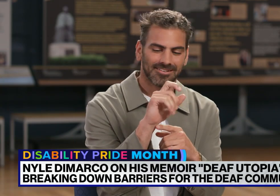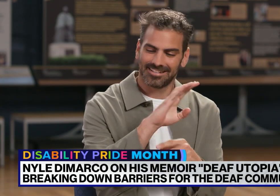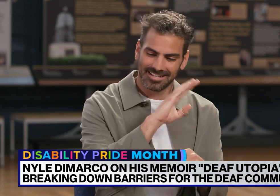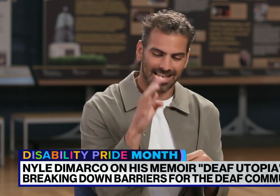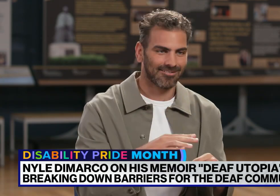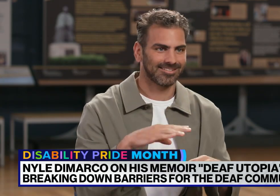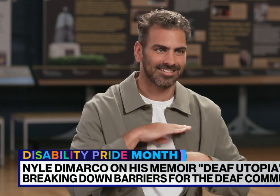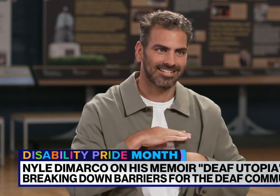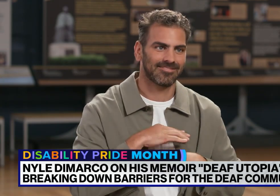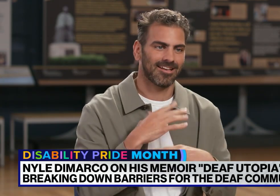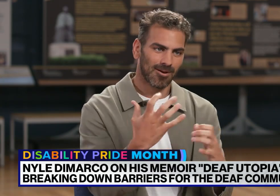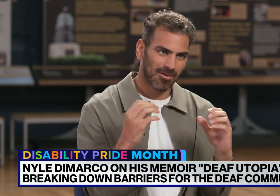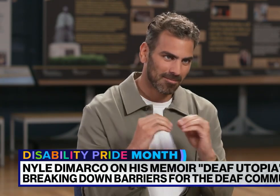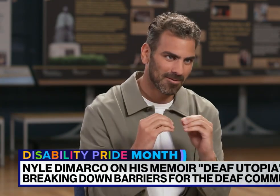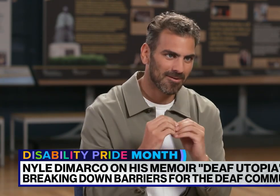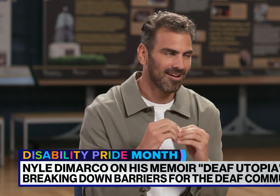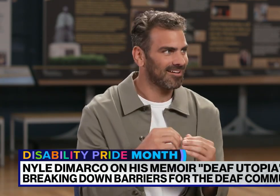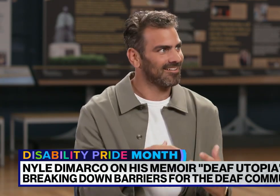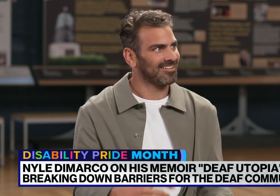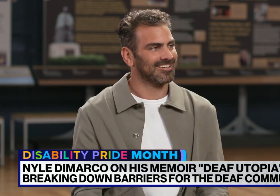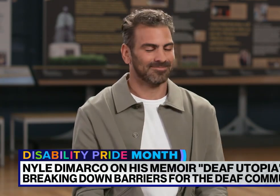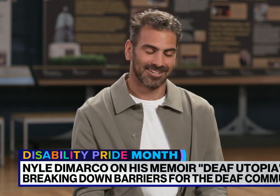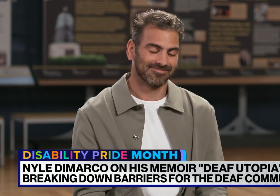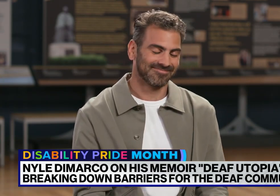be satisfied. I'm insatiable, and I always want more.